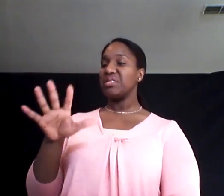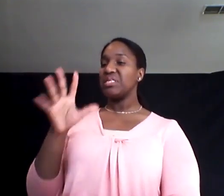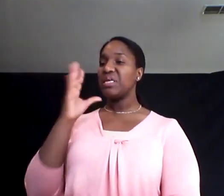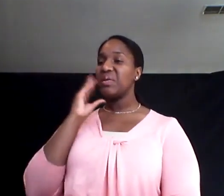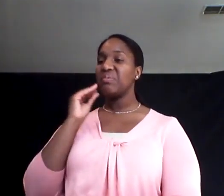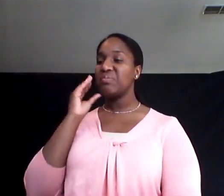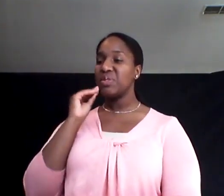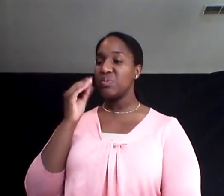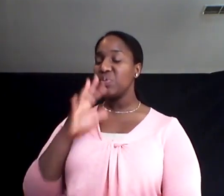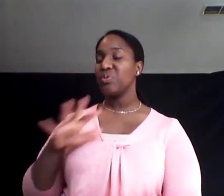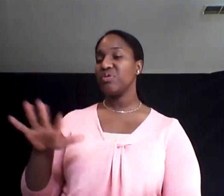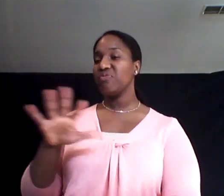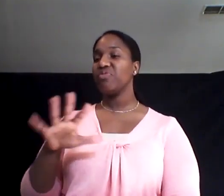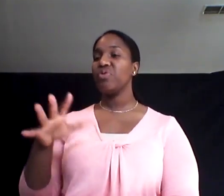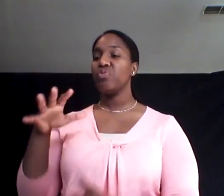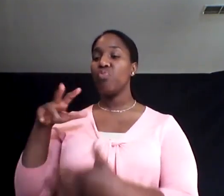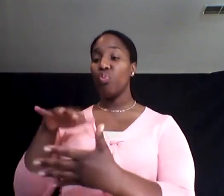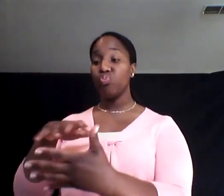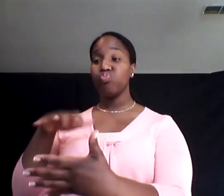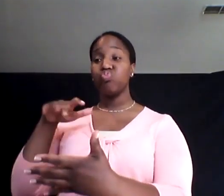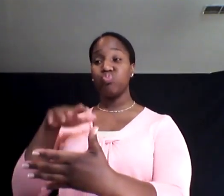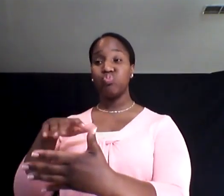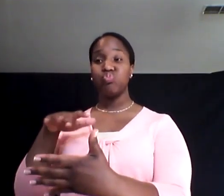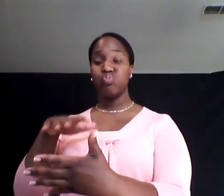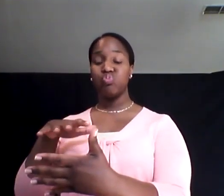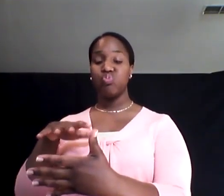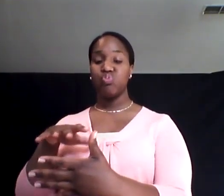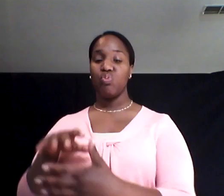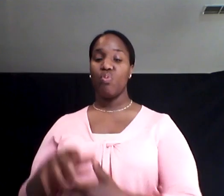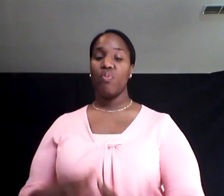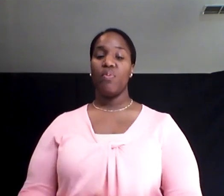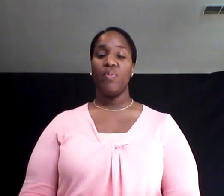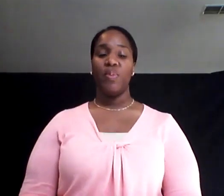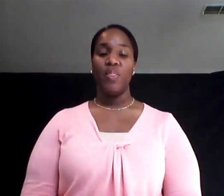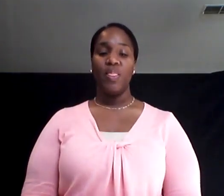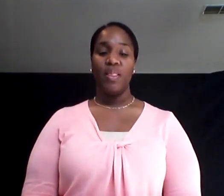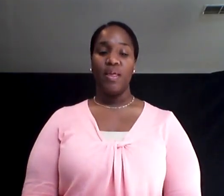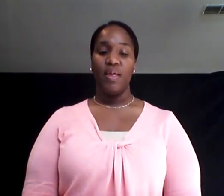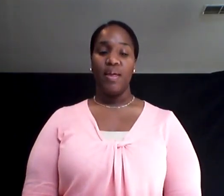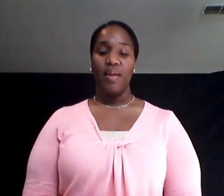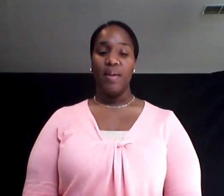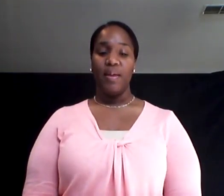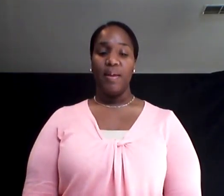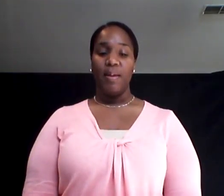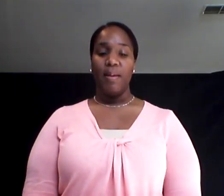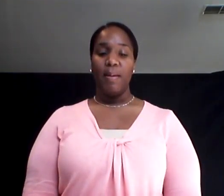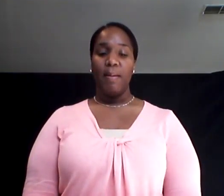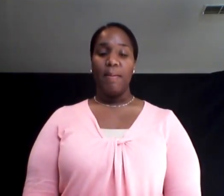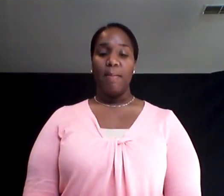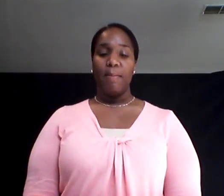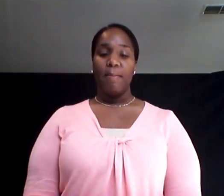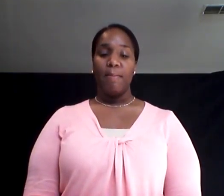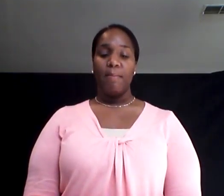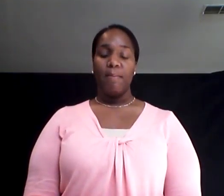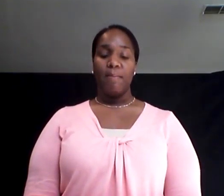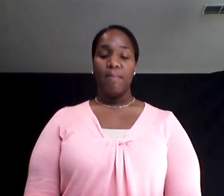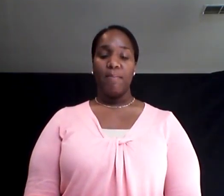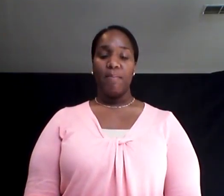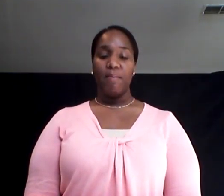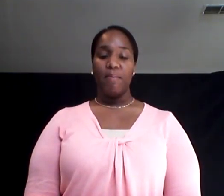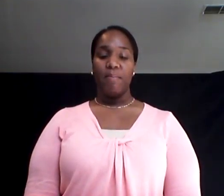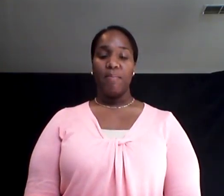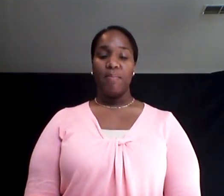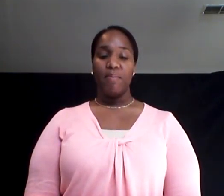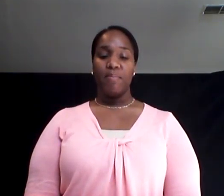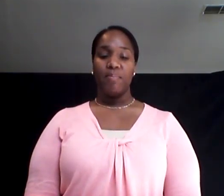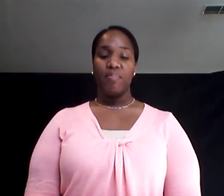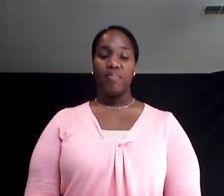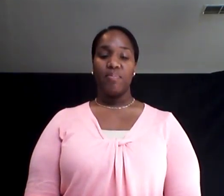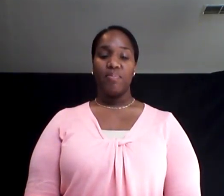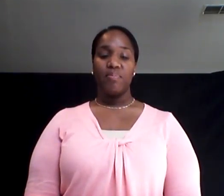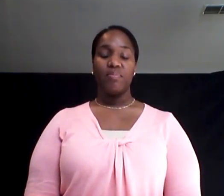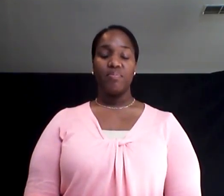Before that, I've only taken really the highest math in high school, but this math that I'm taking is really beneficial too.